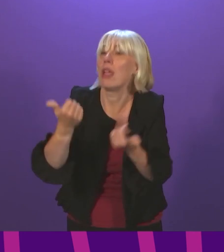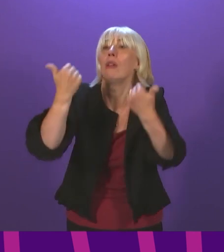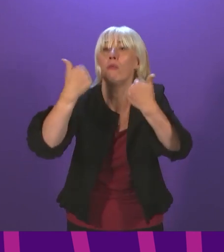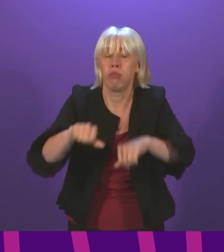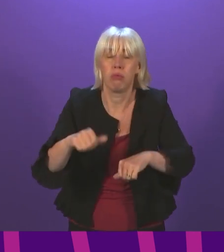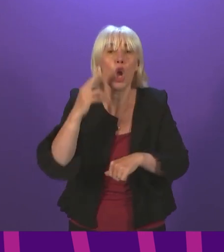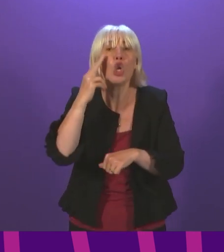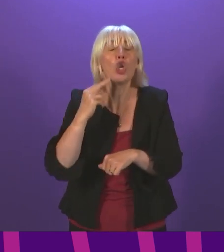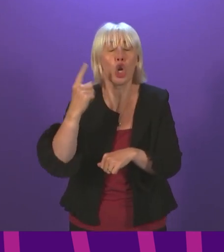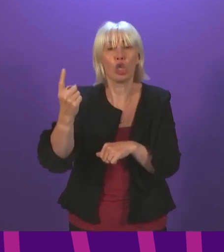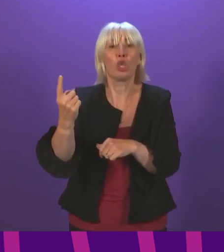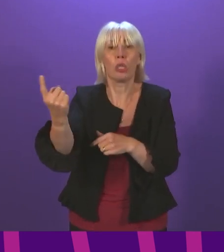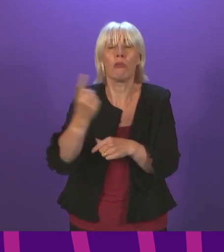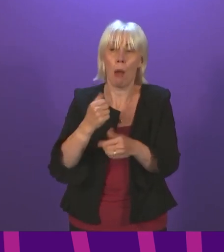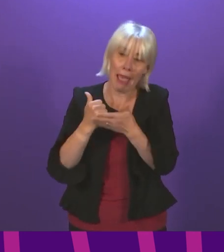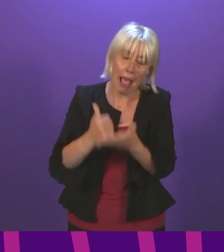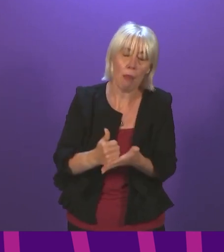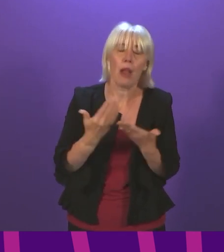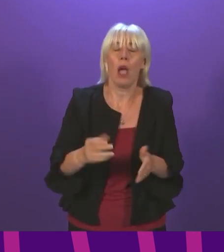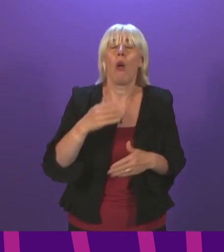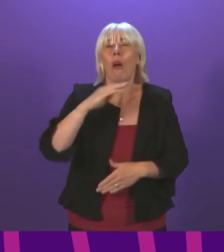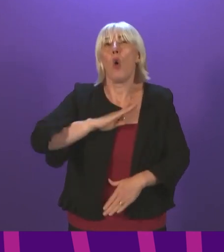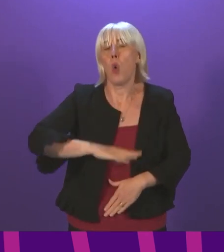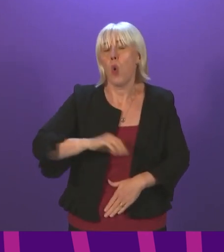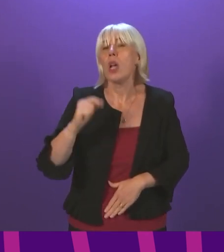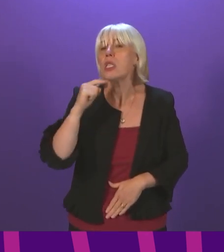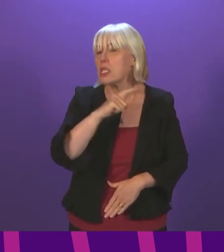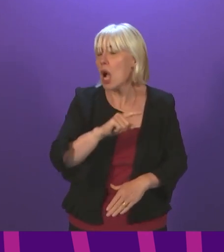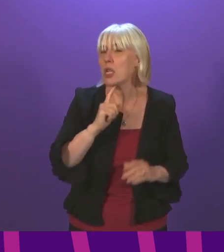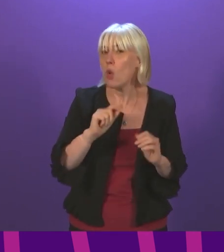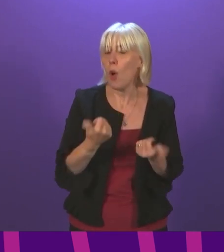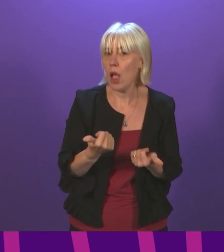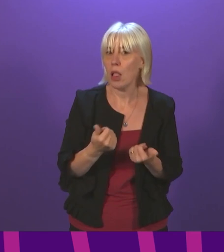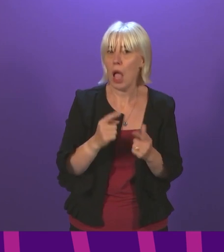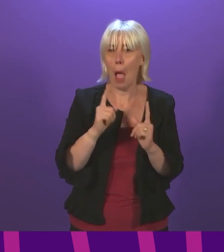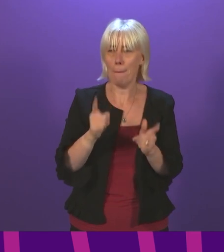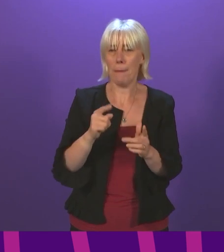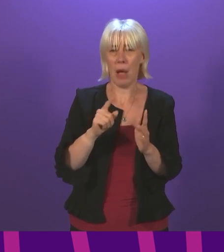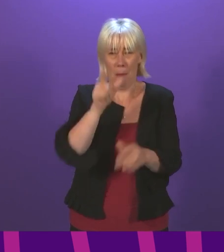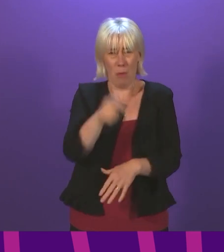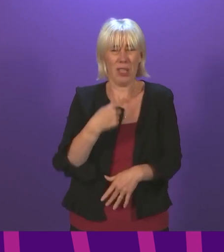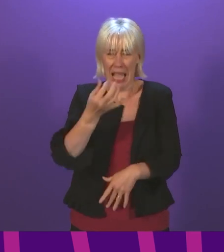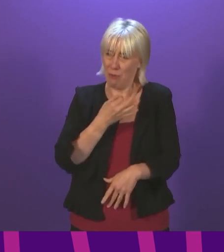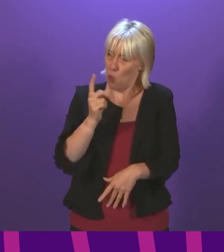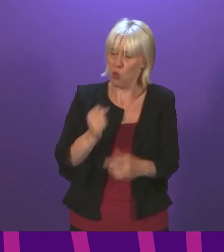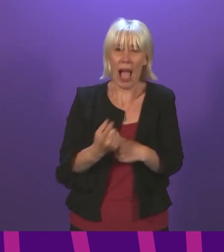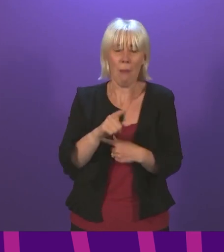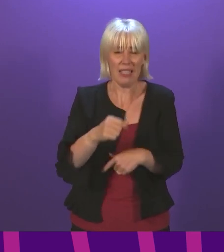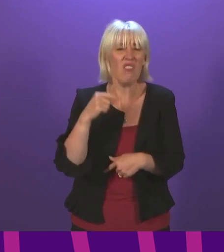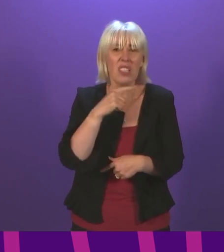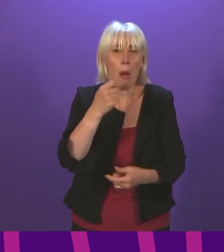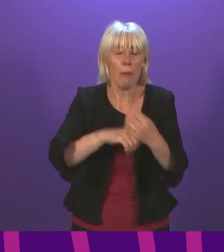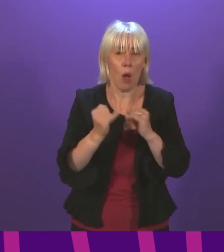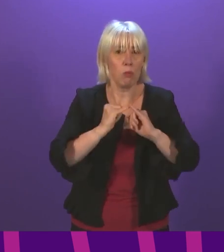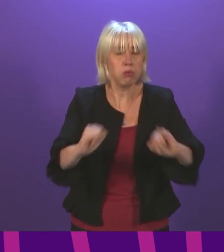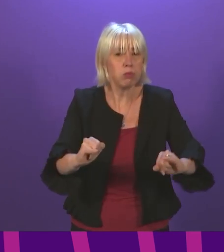But Jim wanted me to ask the First Minister these questions. What would have happened if his son had taken a turn for the worse? And if this was